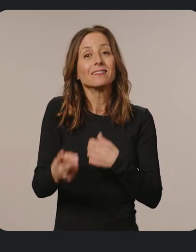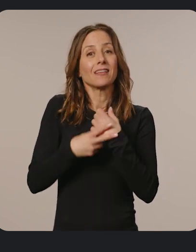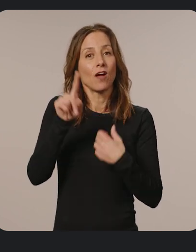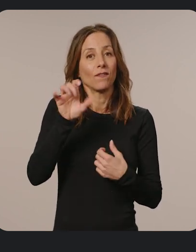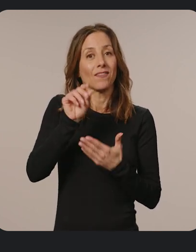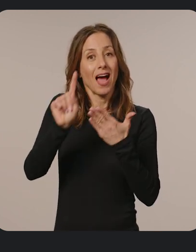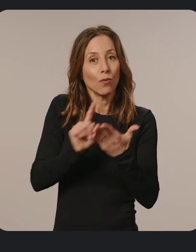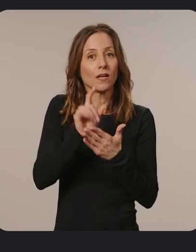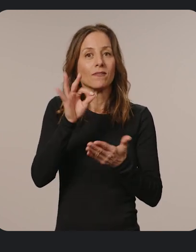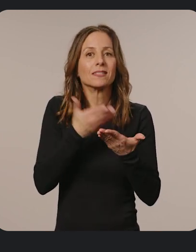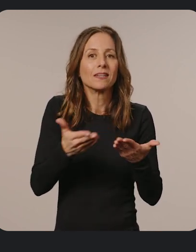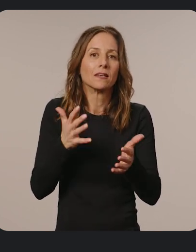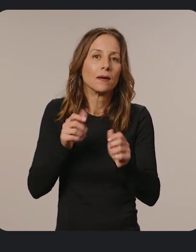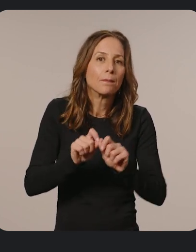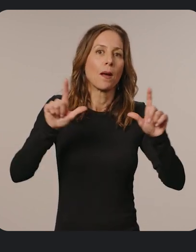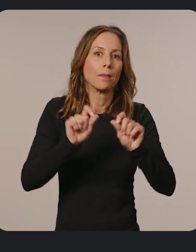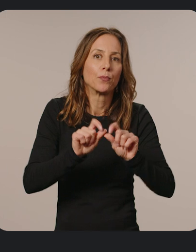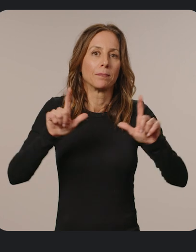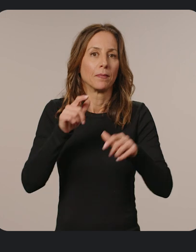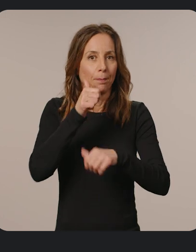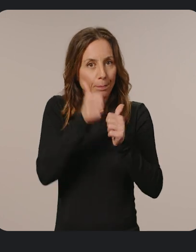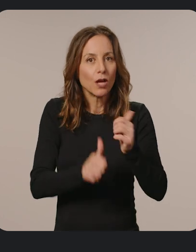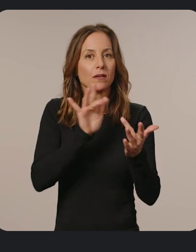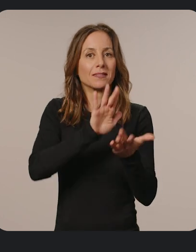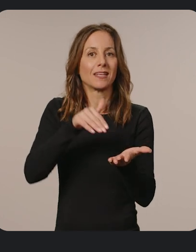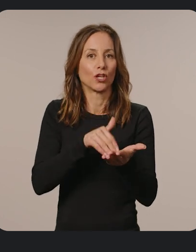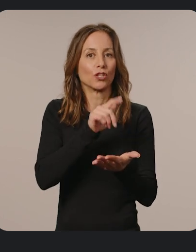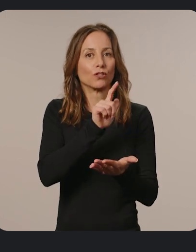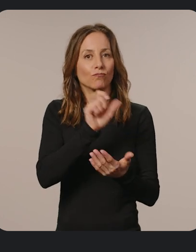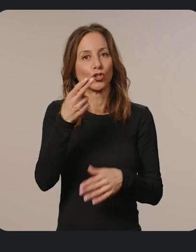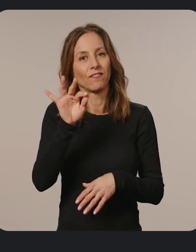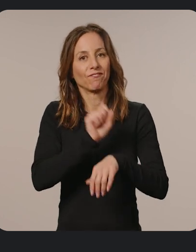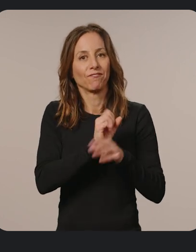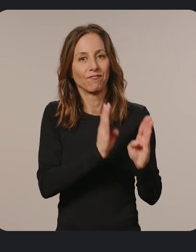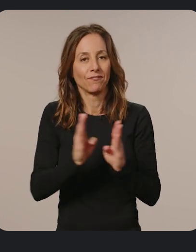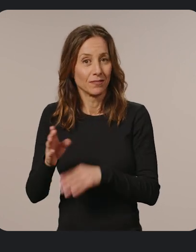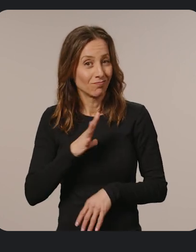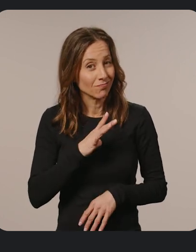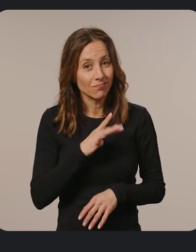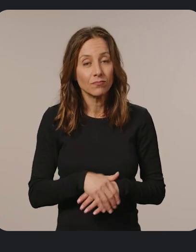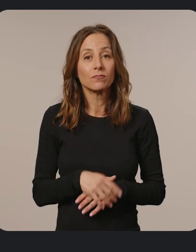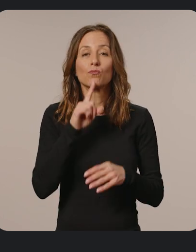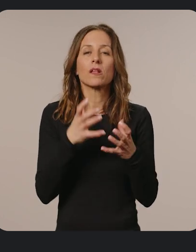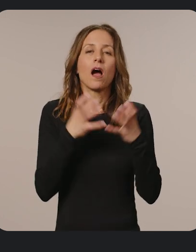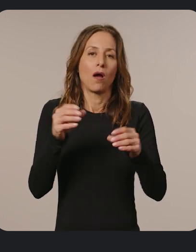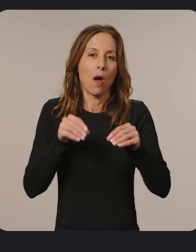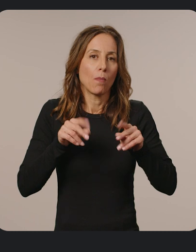and saved 150 hours of device boot up time per contact center shift. There's a lot of opportunity